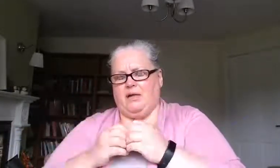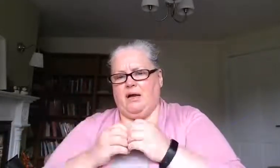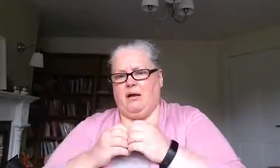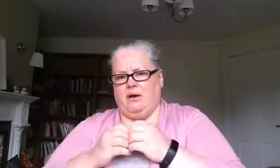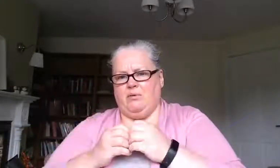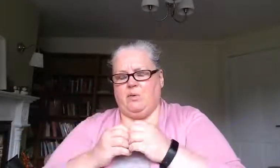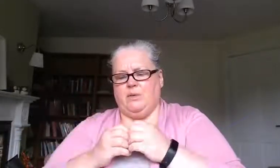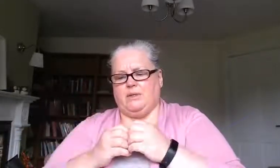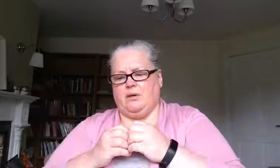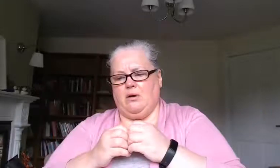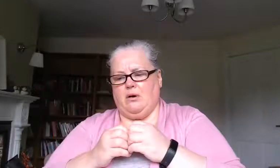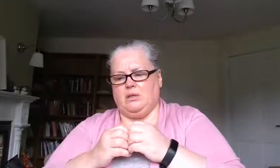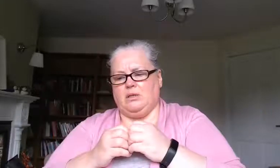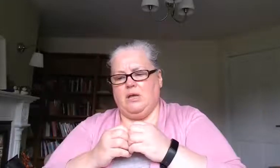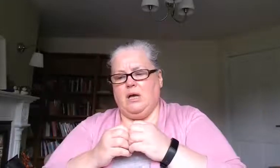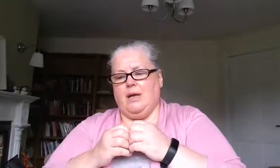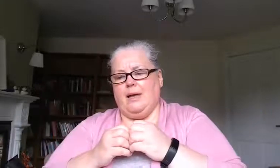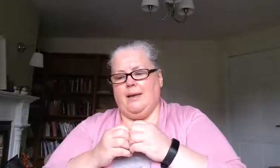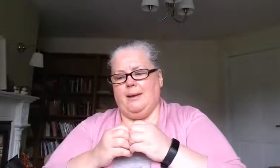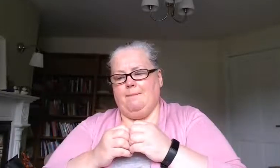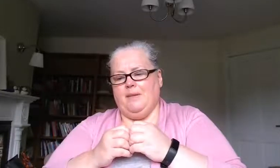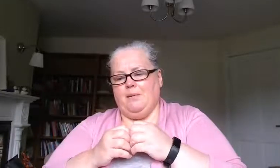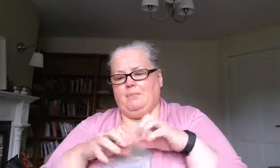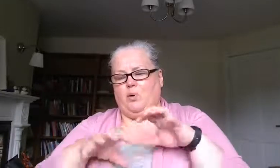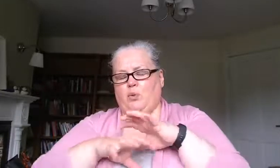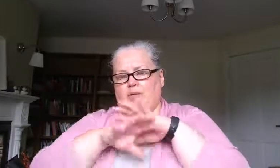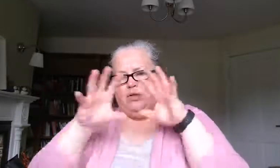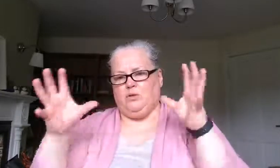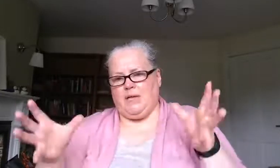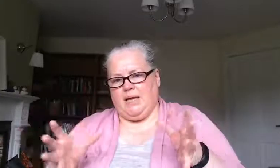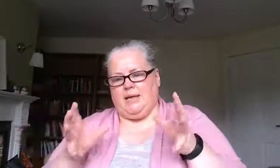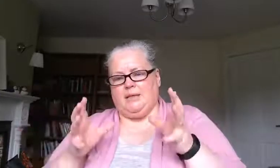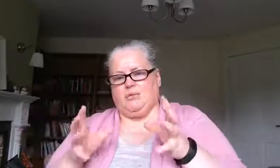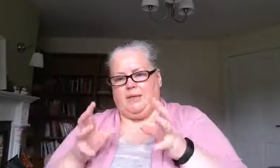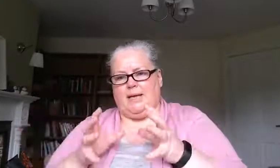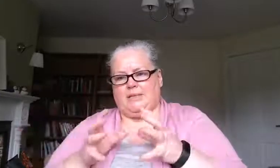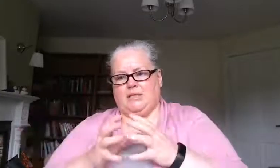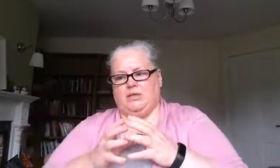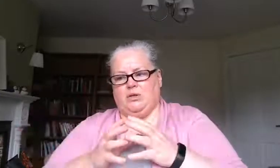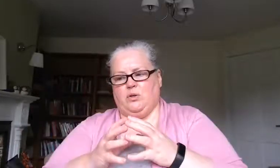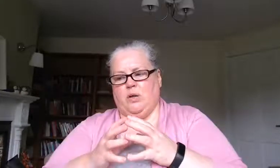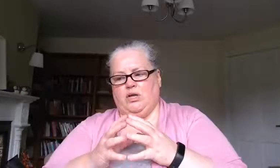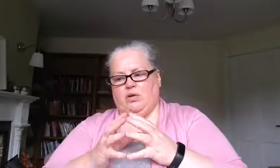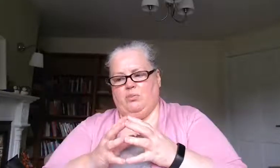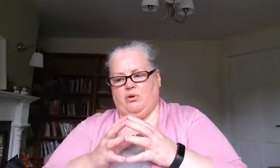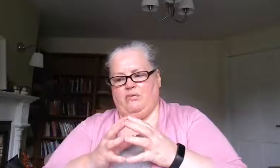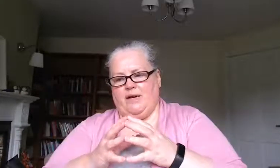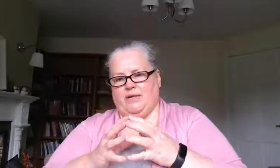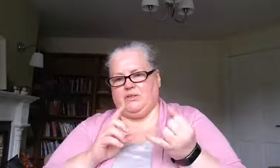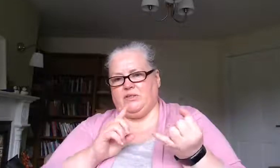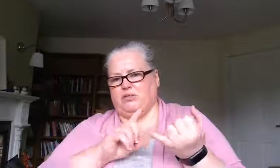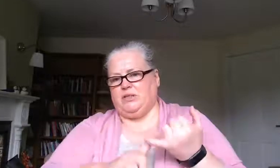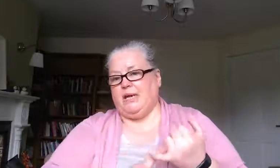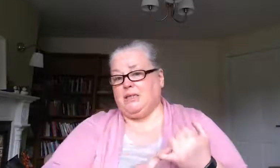higher in boys than girls um but we do think it's related to a number of factors so genetic